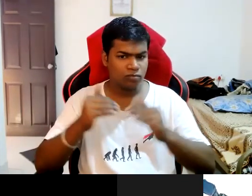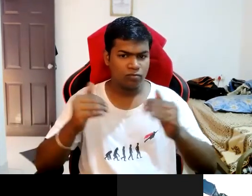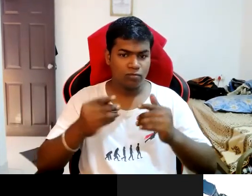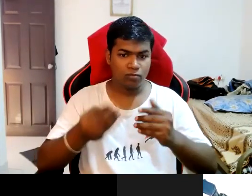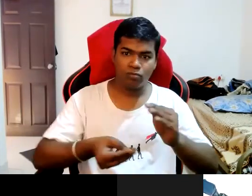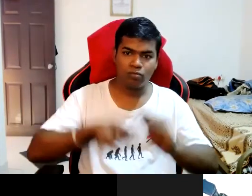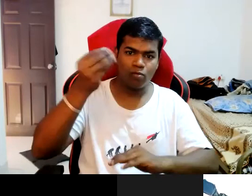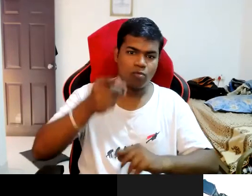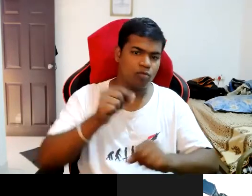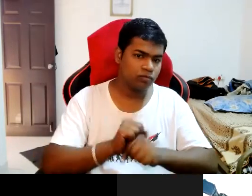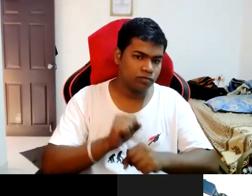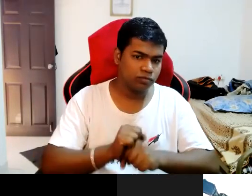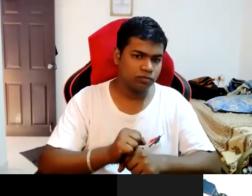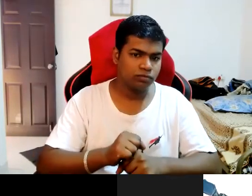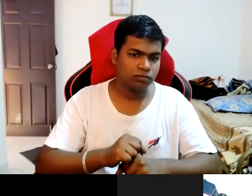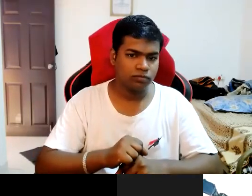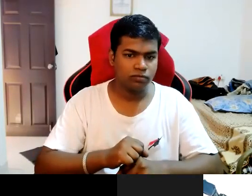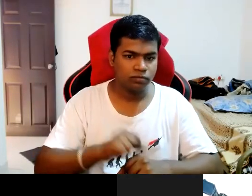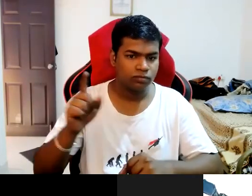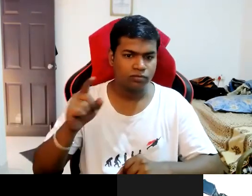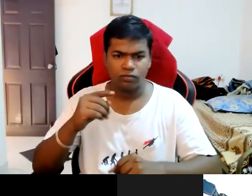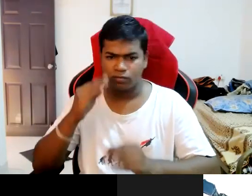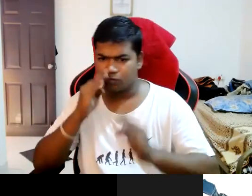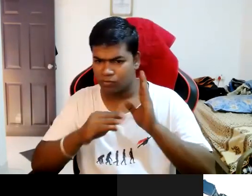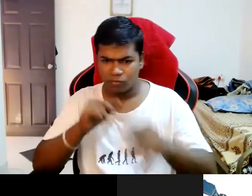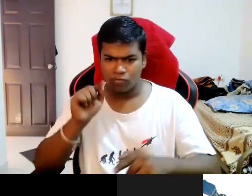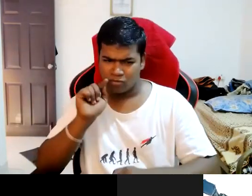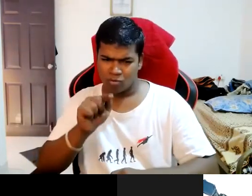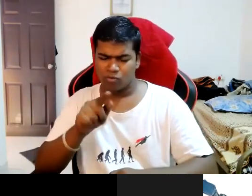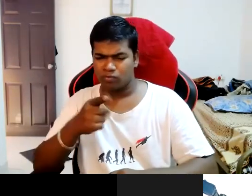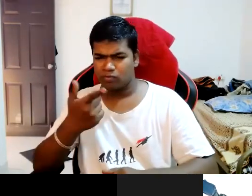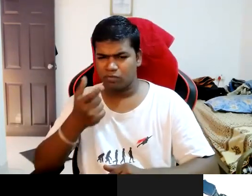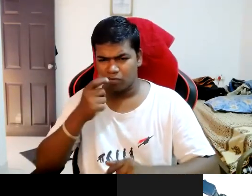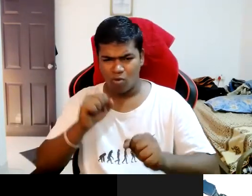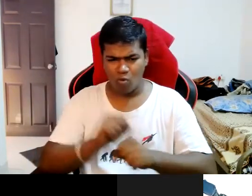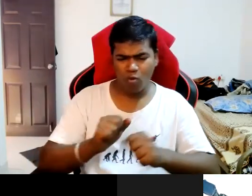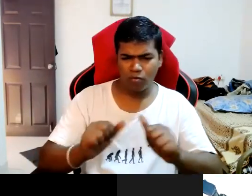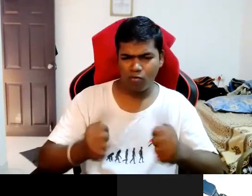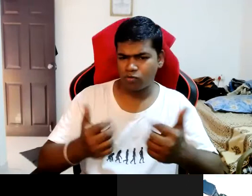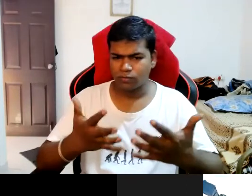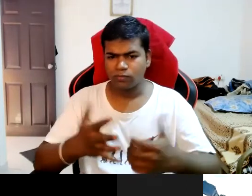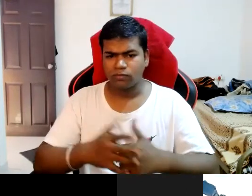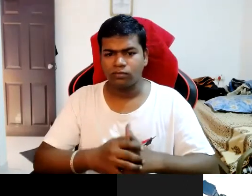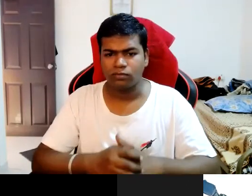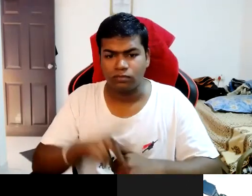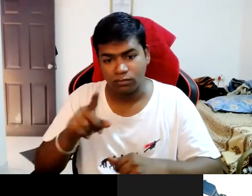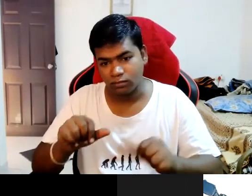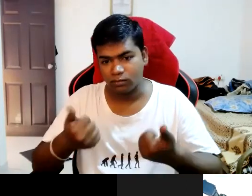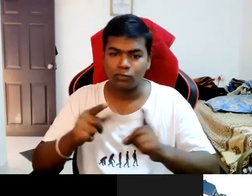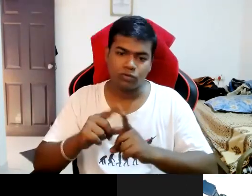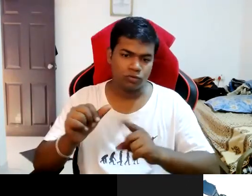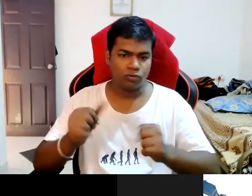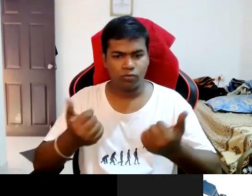more so people not pointing me stop but pointing that she can't do sleep she can do everything